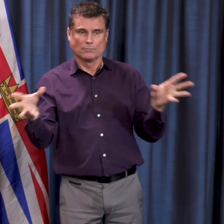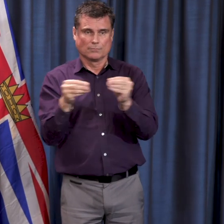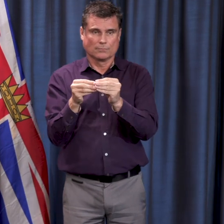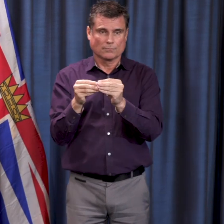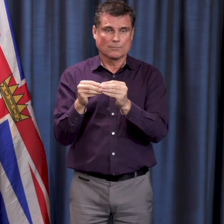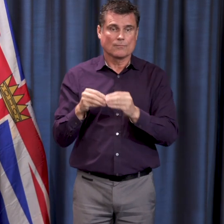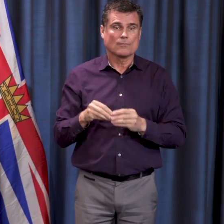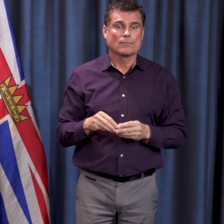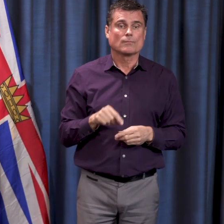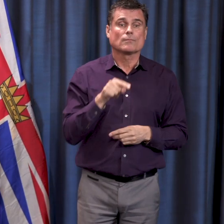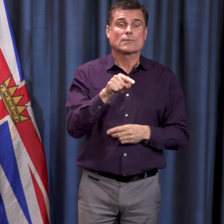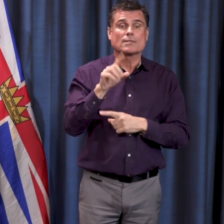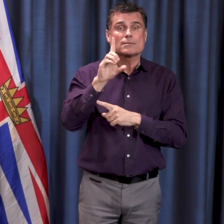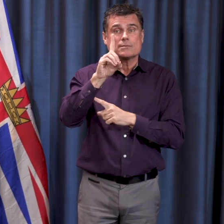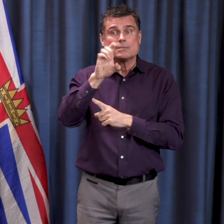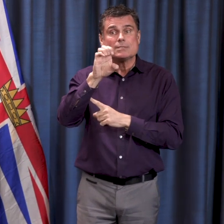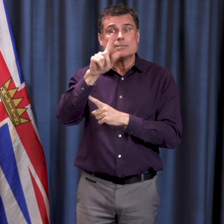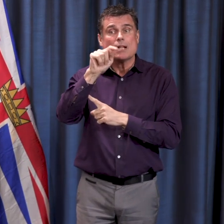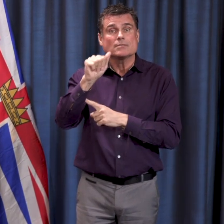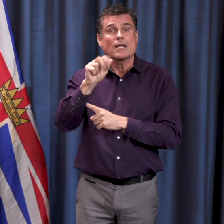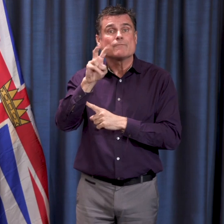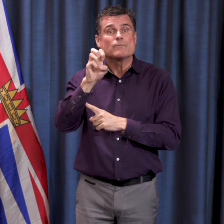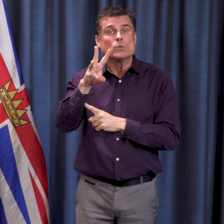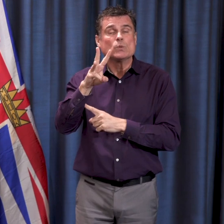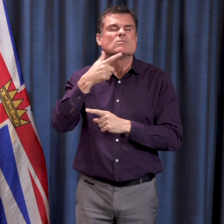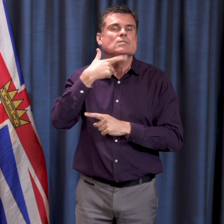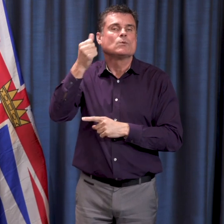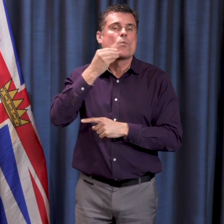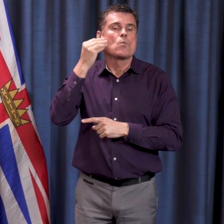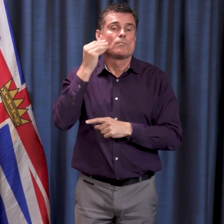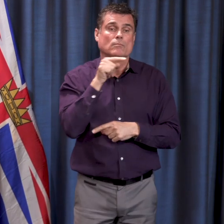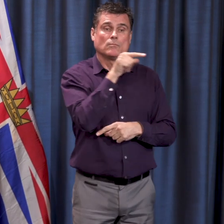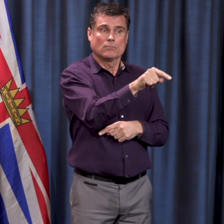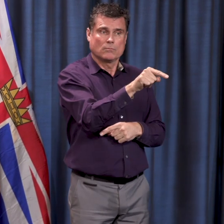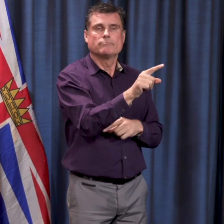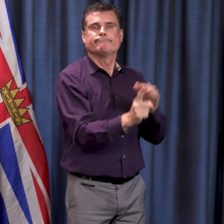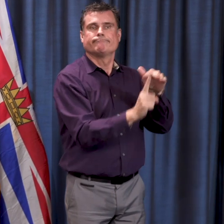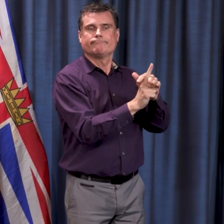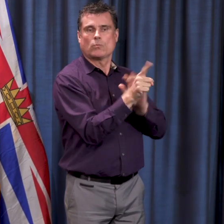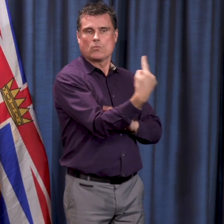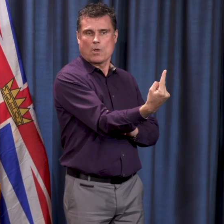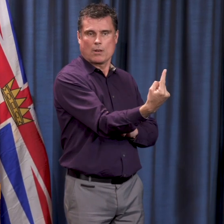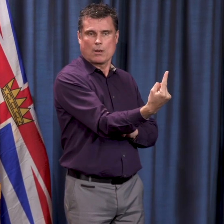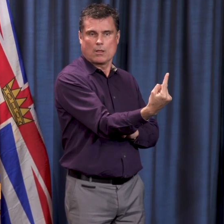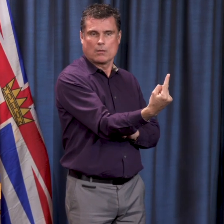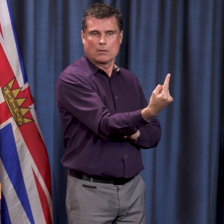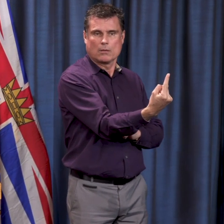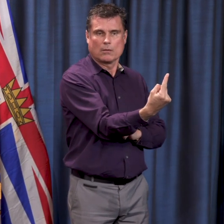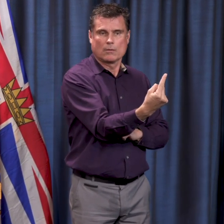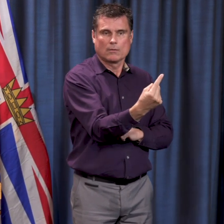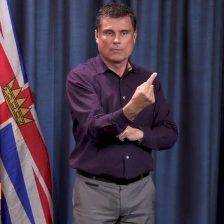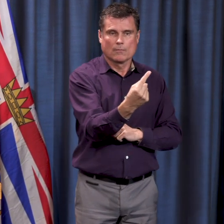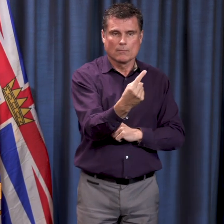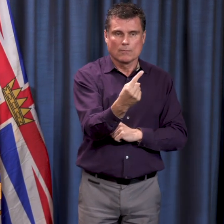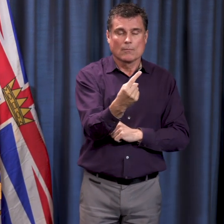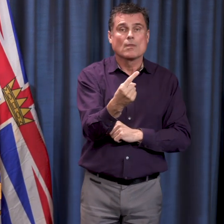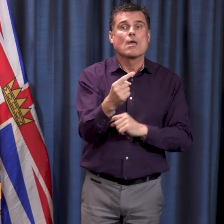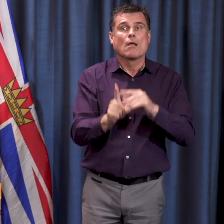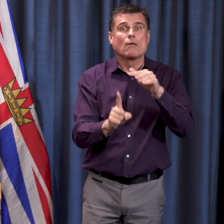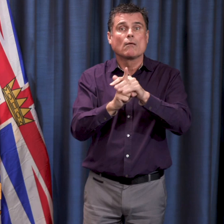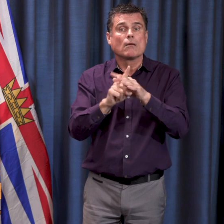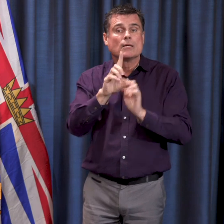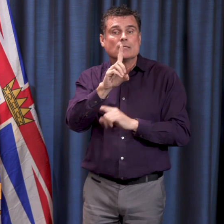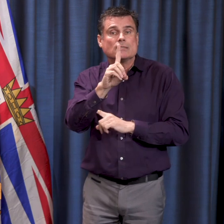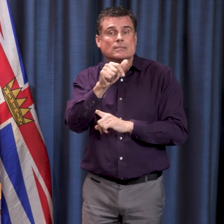are both of which just have a single case. And in the German-Canadian house in Vancouver Coastal Health, there